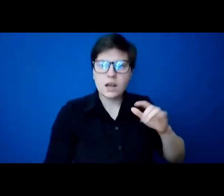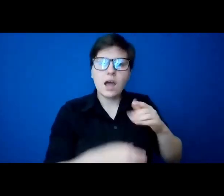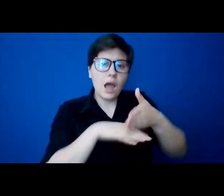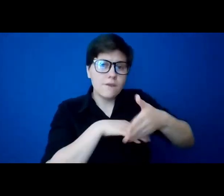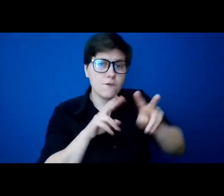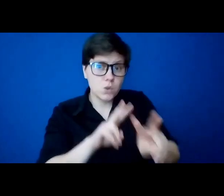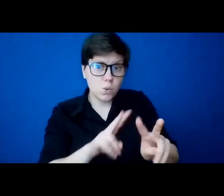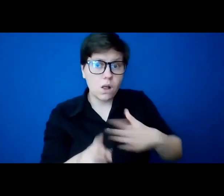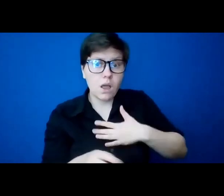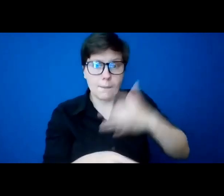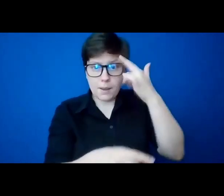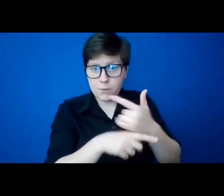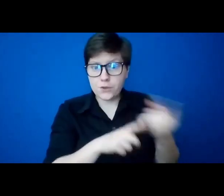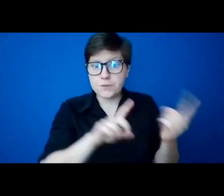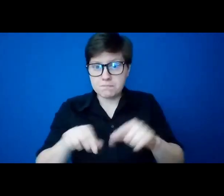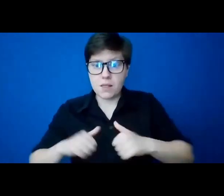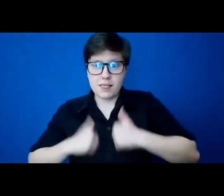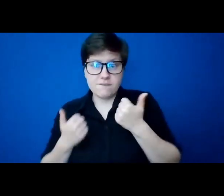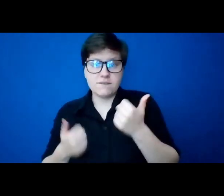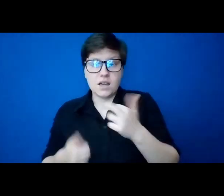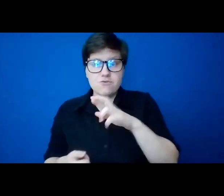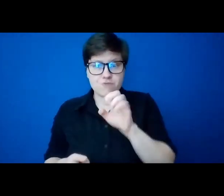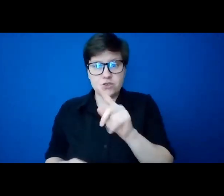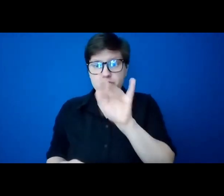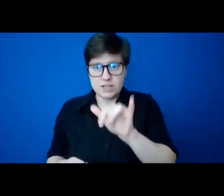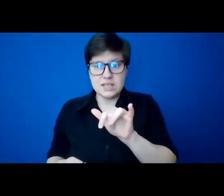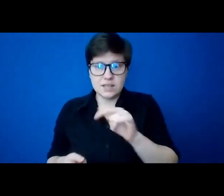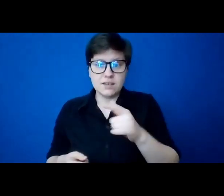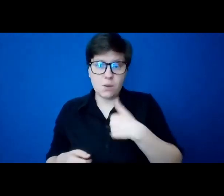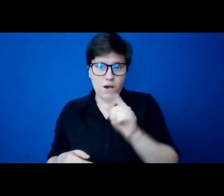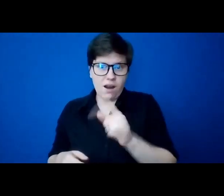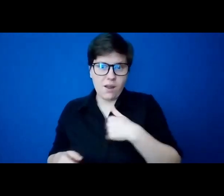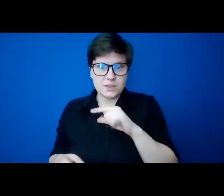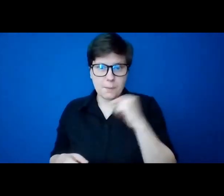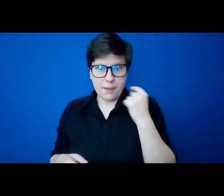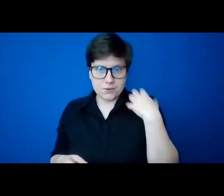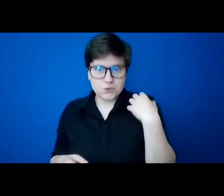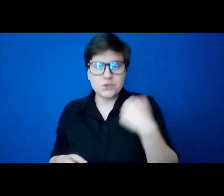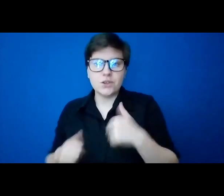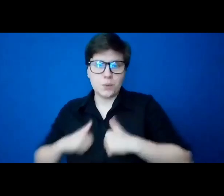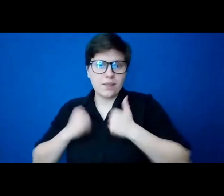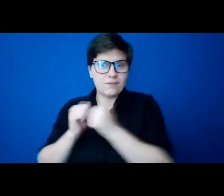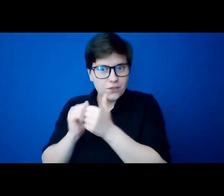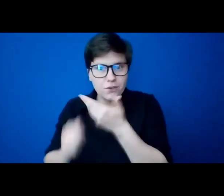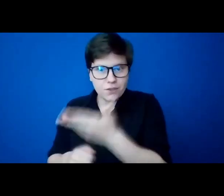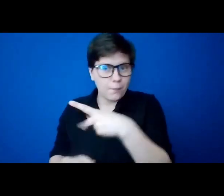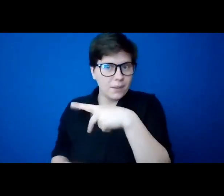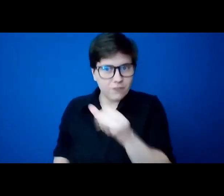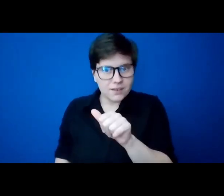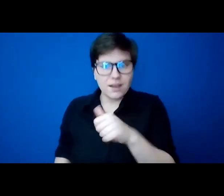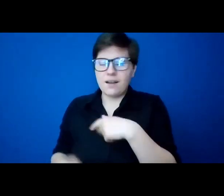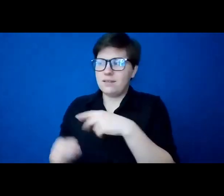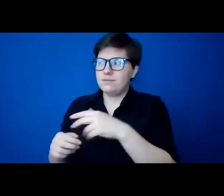came to live in the rectory where I was a pastor back in Pennsylvania. And we ended up living together in two rectories and in a bishop's house